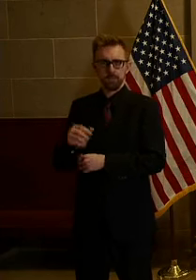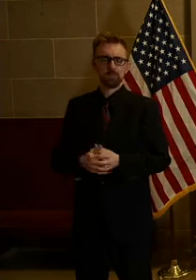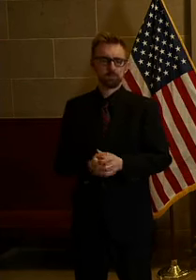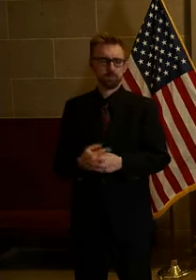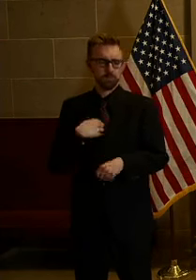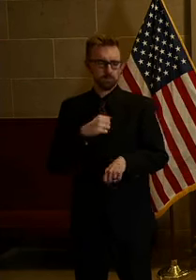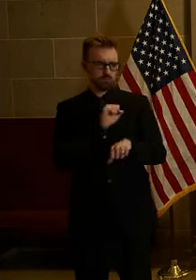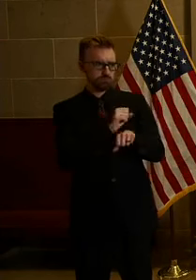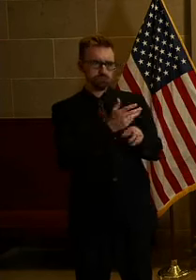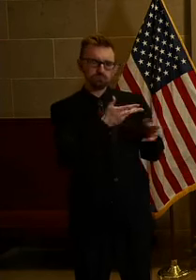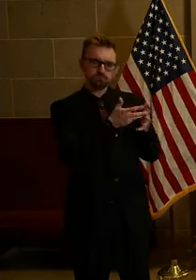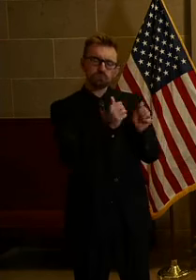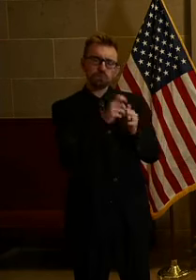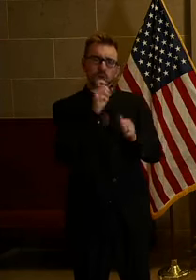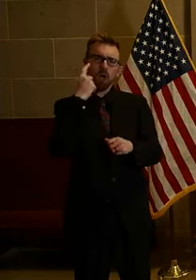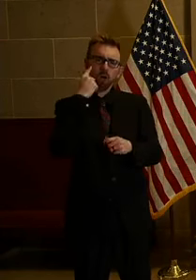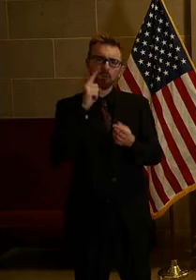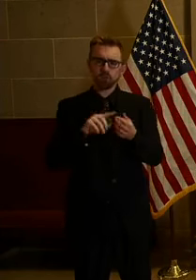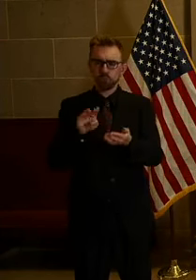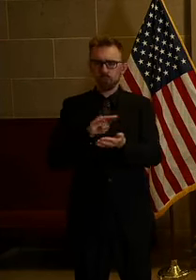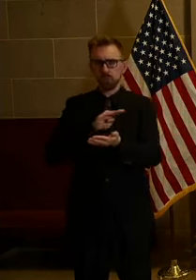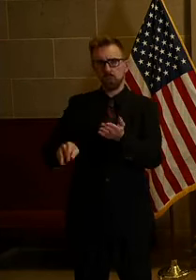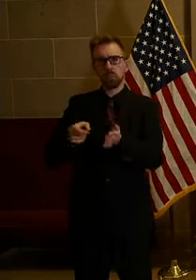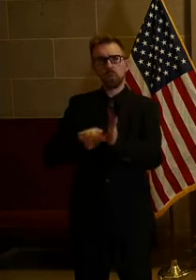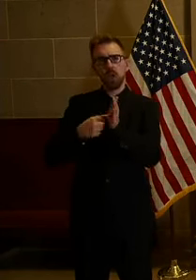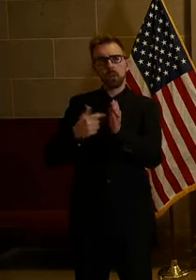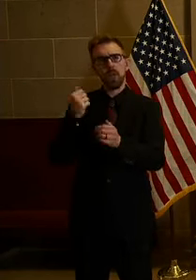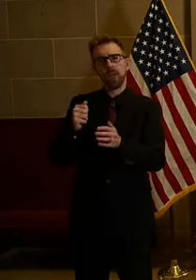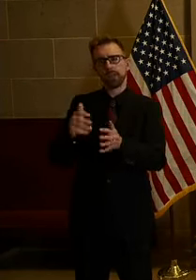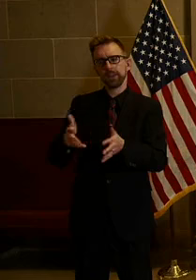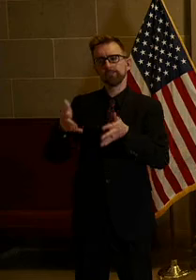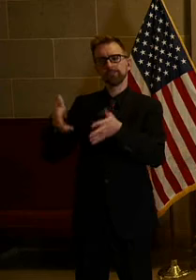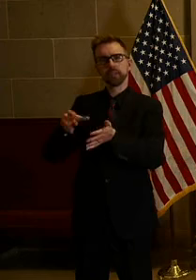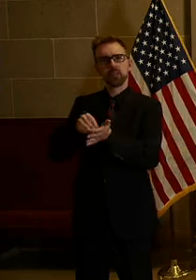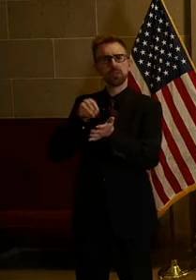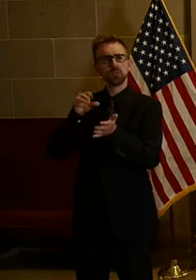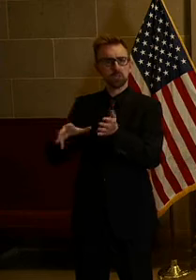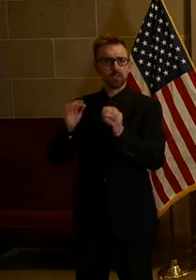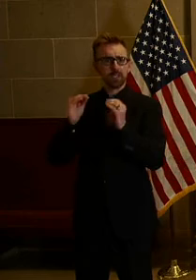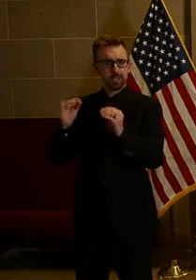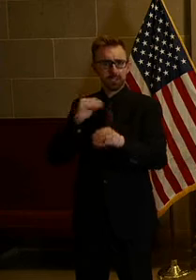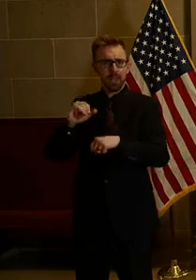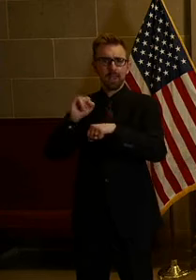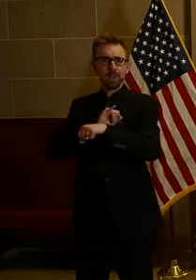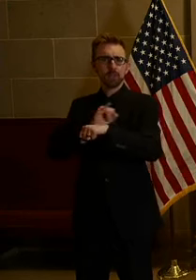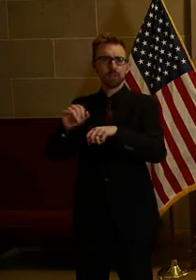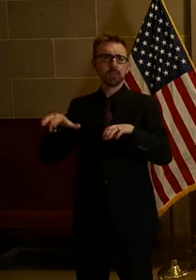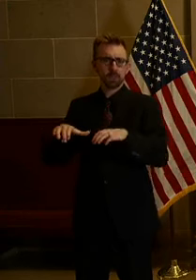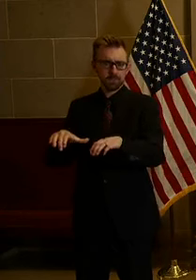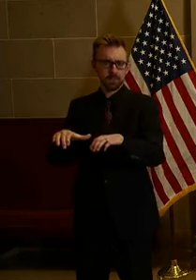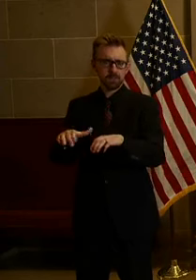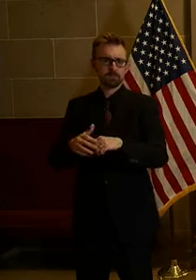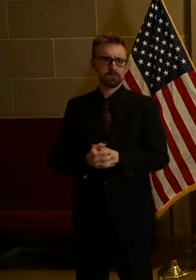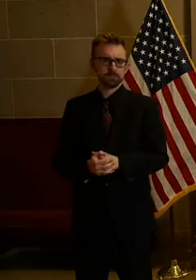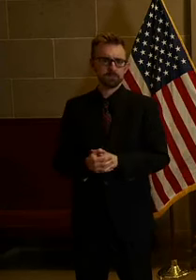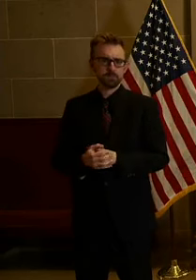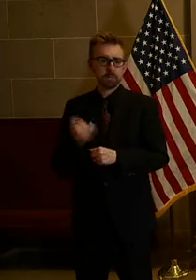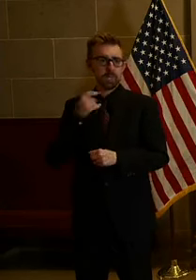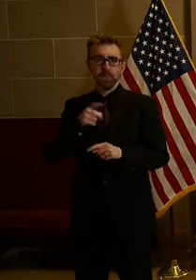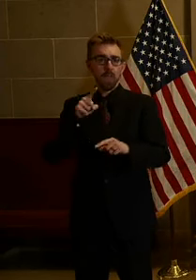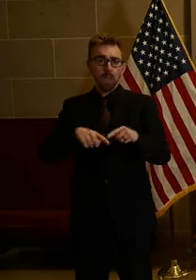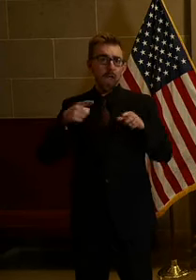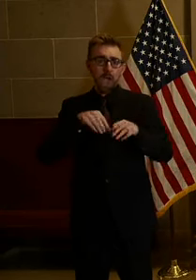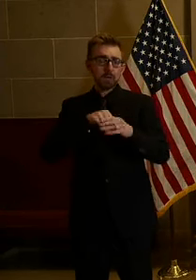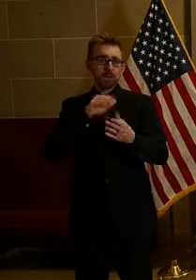Governor Parson last week to waive the requirements for any remaining student teaching and internship activities that are not able to take place in